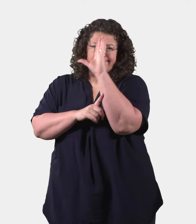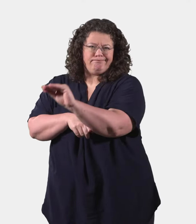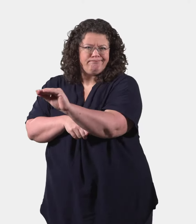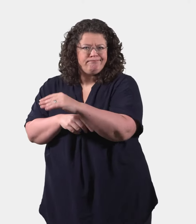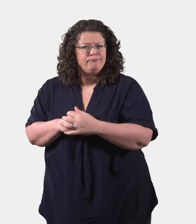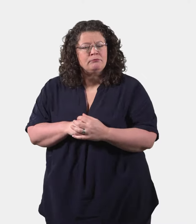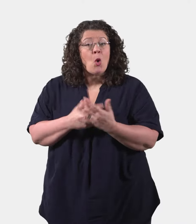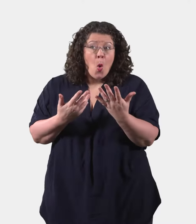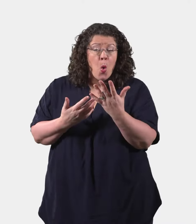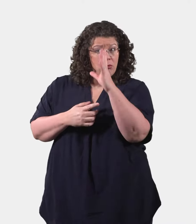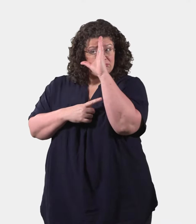you get an Underlying Entitlement.